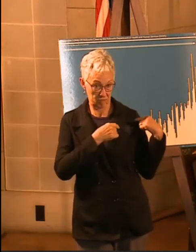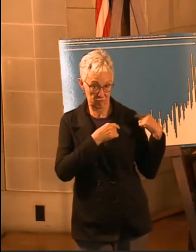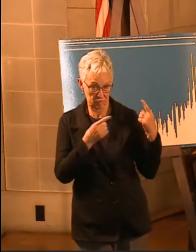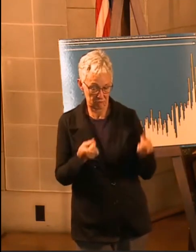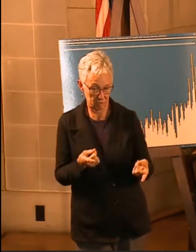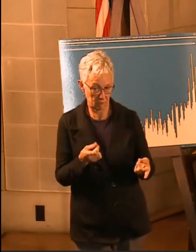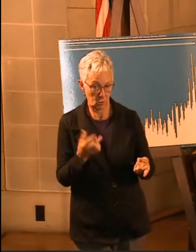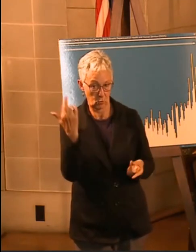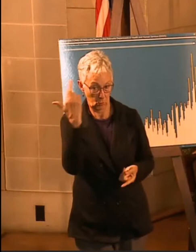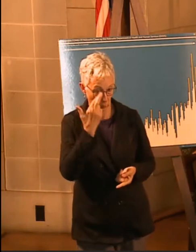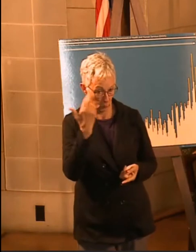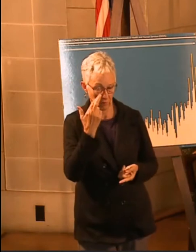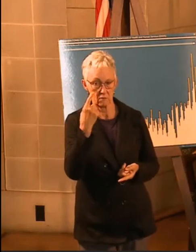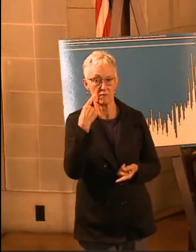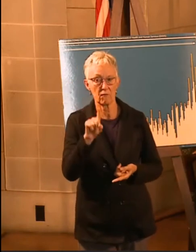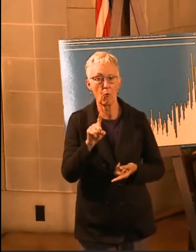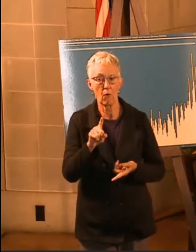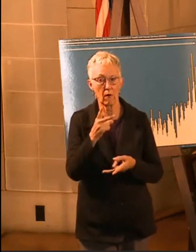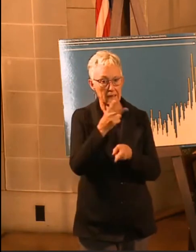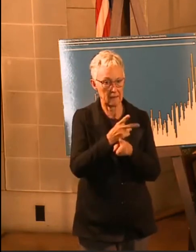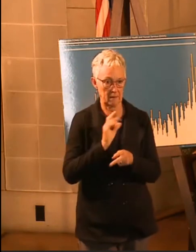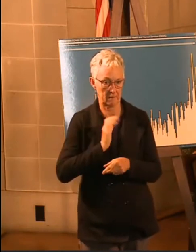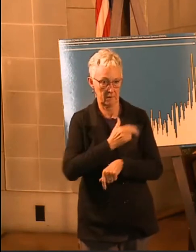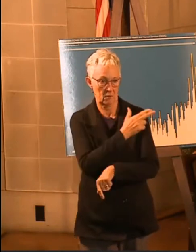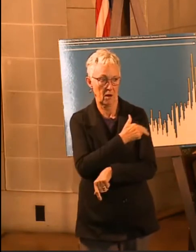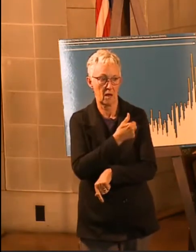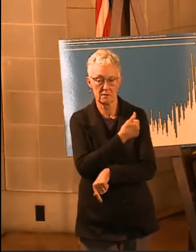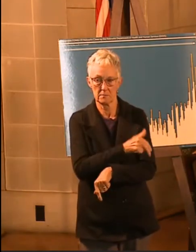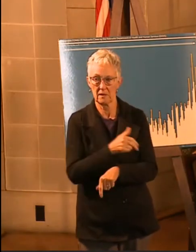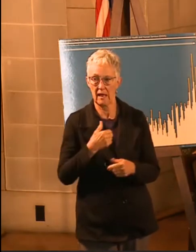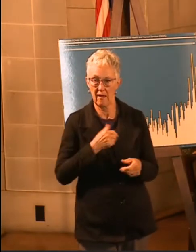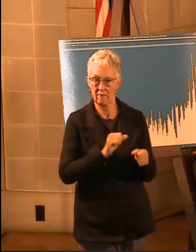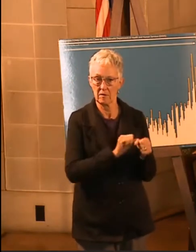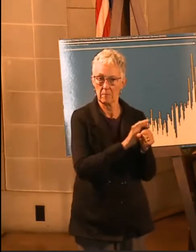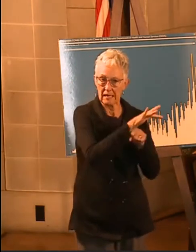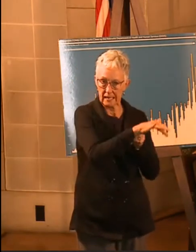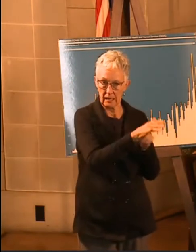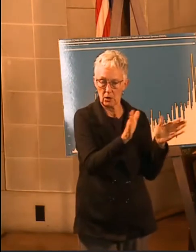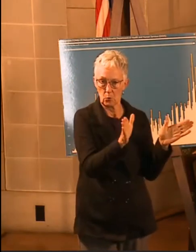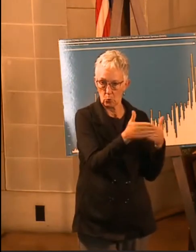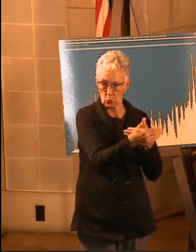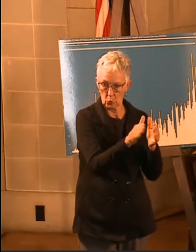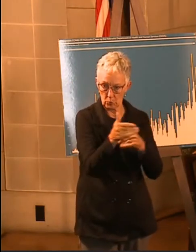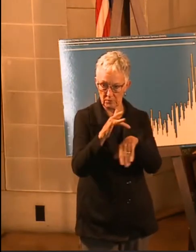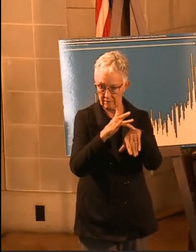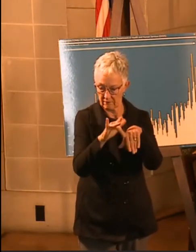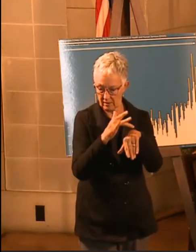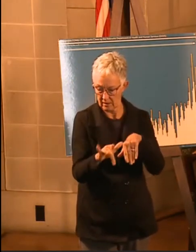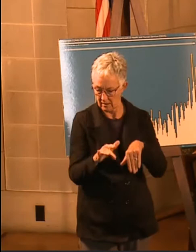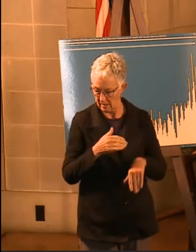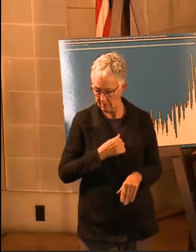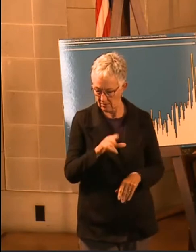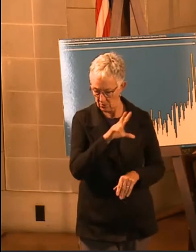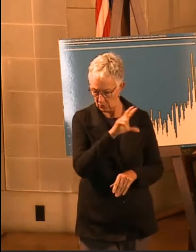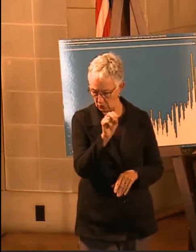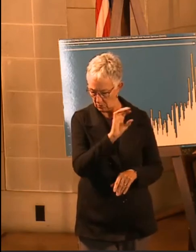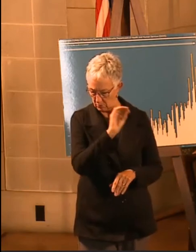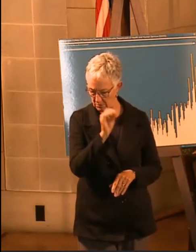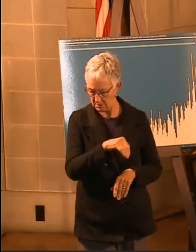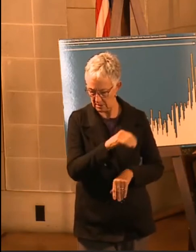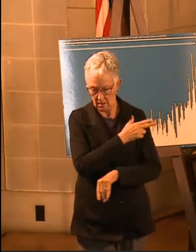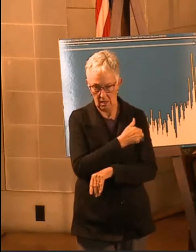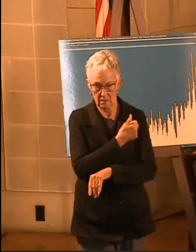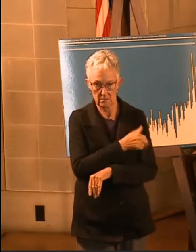have been to preserve our hospital capacity. And so right now, we are at 30% of hospital beds, 29% of ICU beds, and